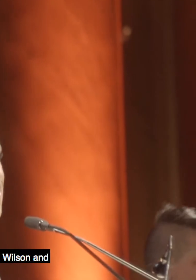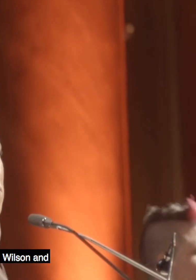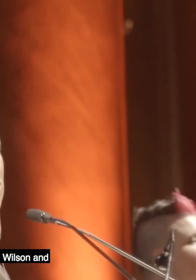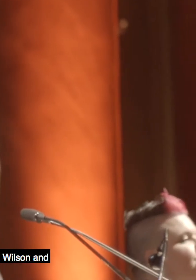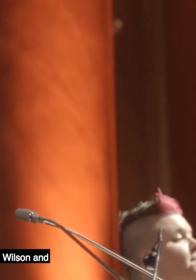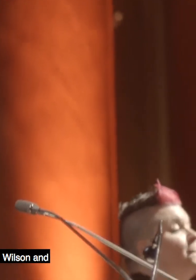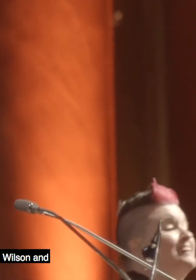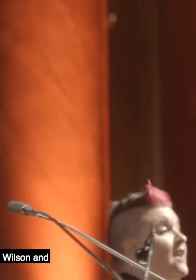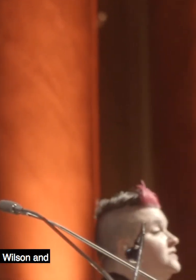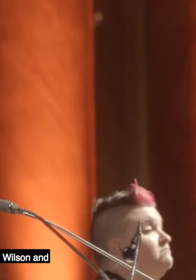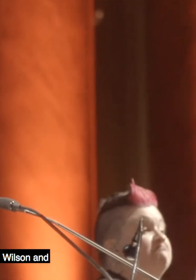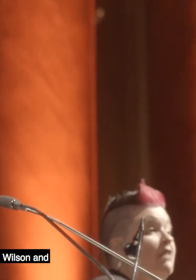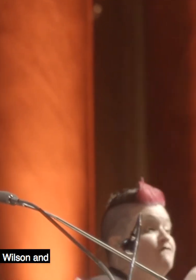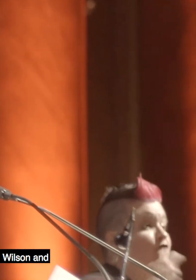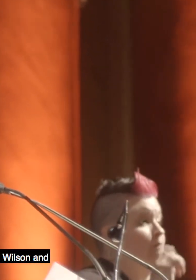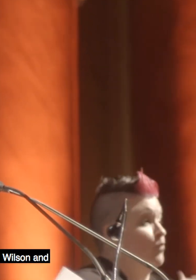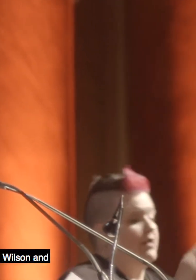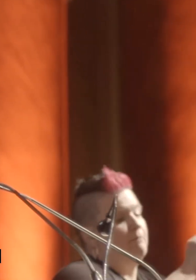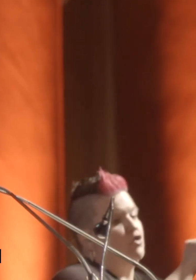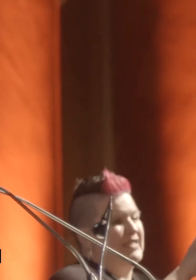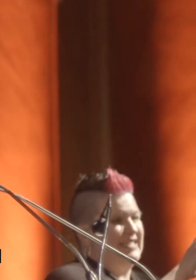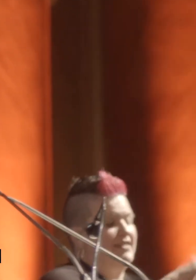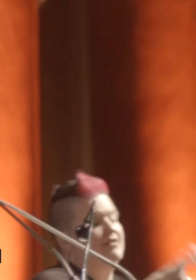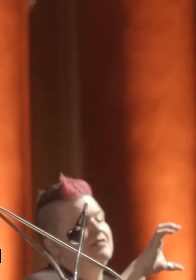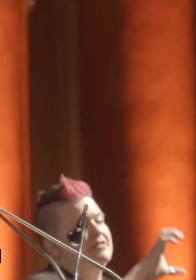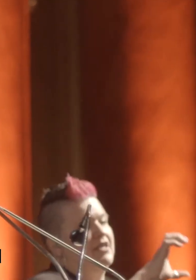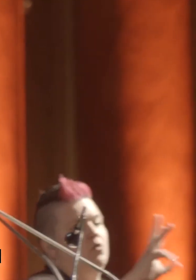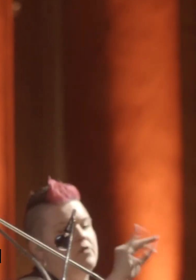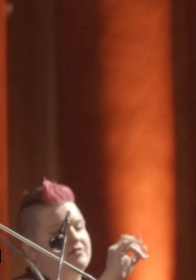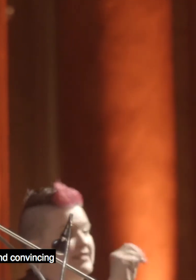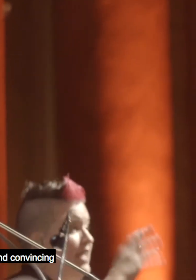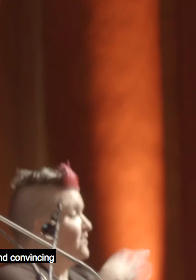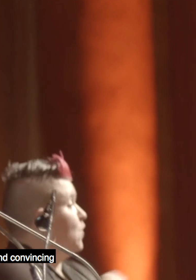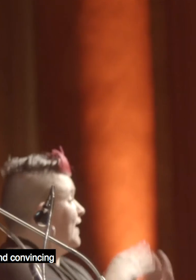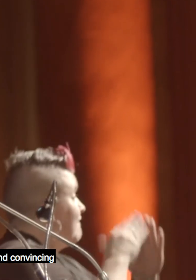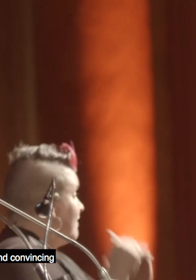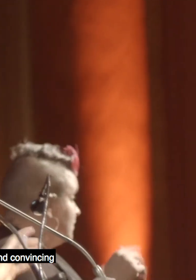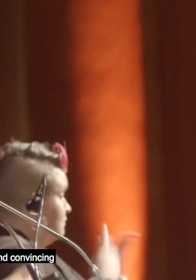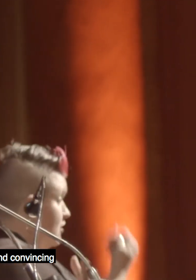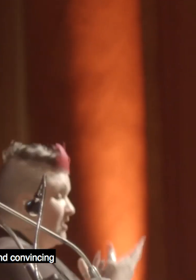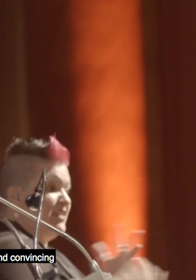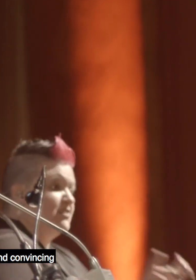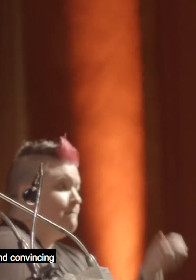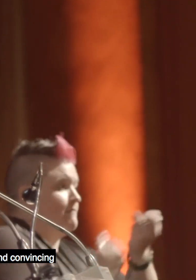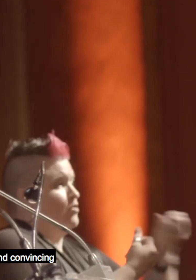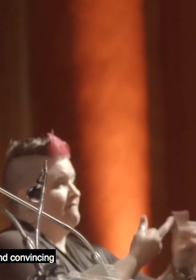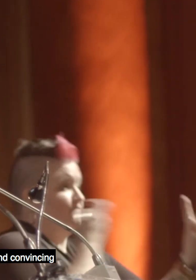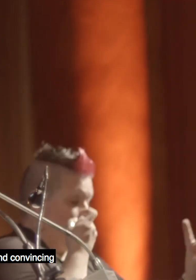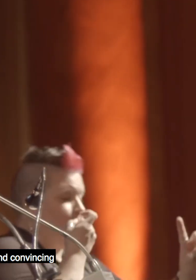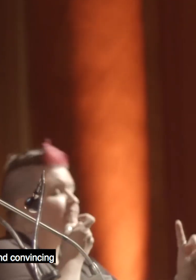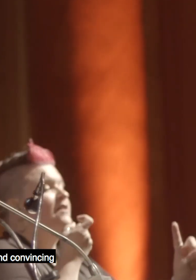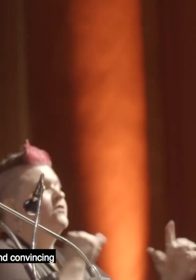This is built on the legacy of Marie C. Wilson and the White House Project. This is supported by the